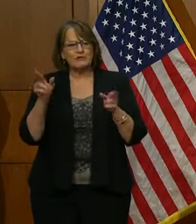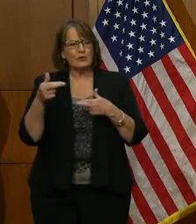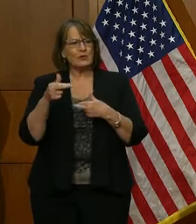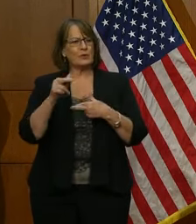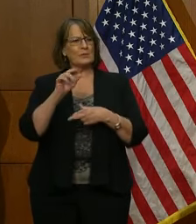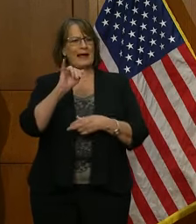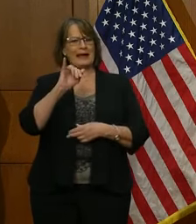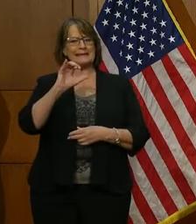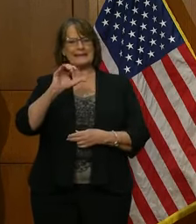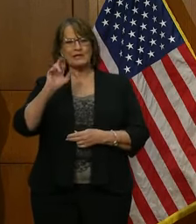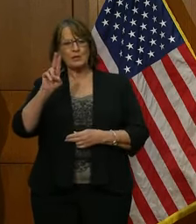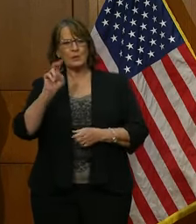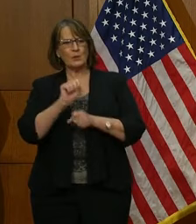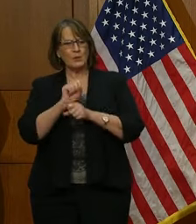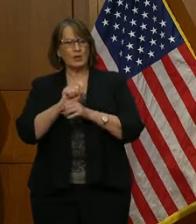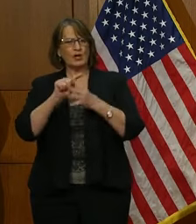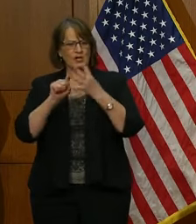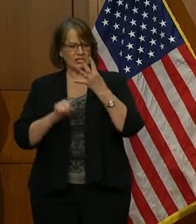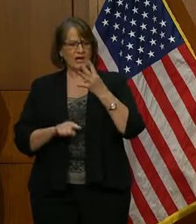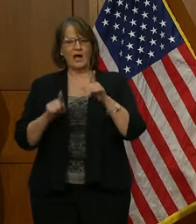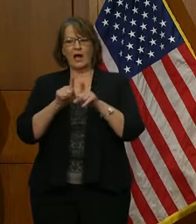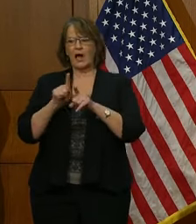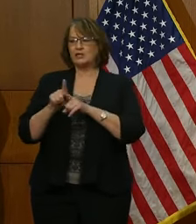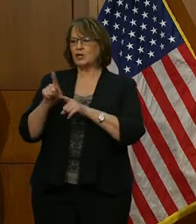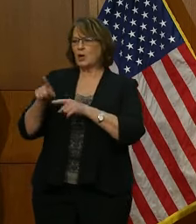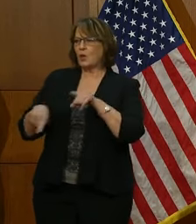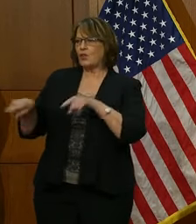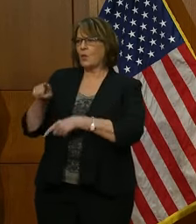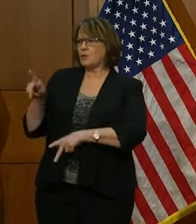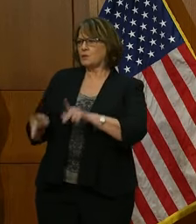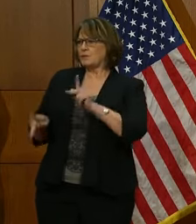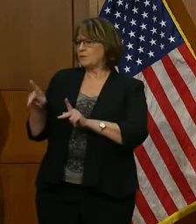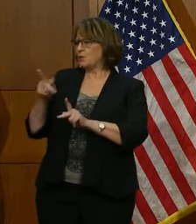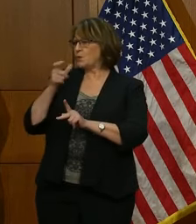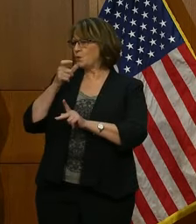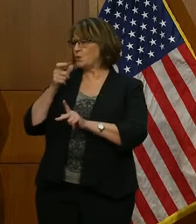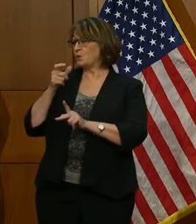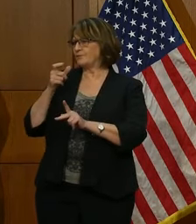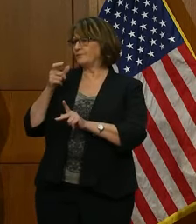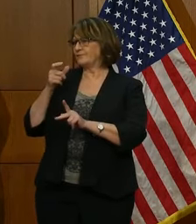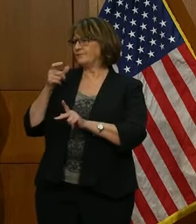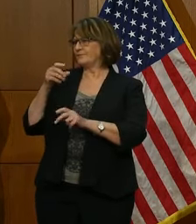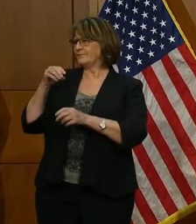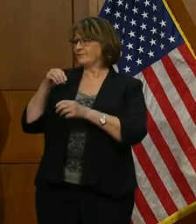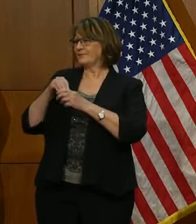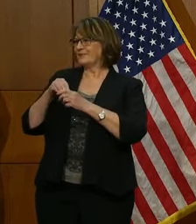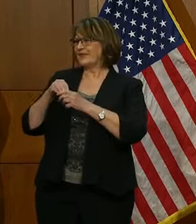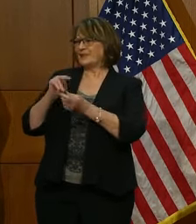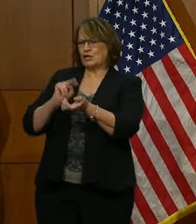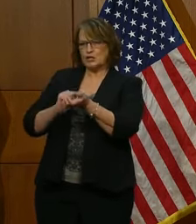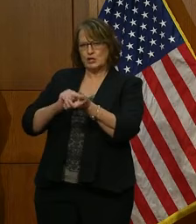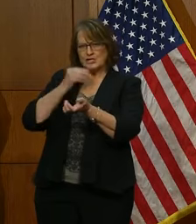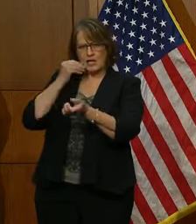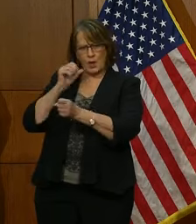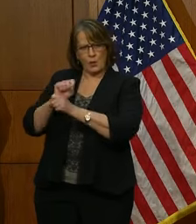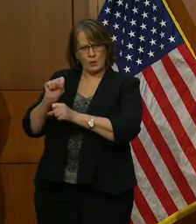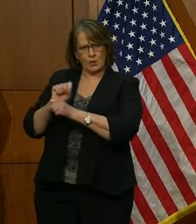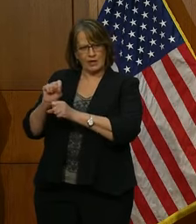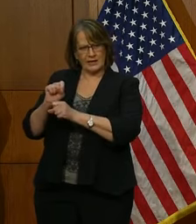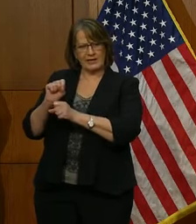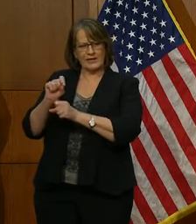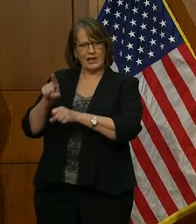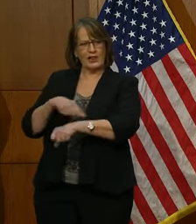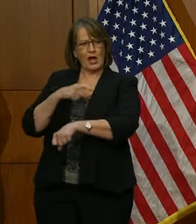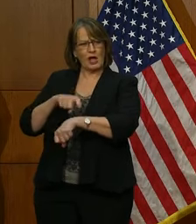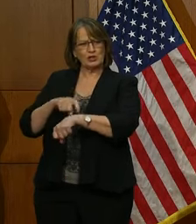et cetera, and then also individuals in our long-term nursing home facilities, long-